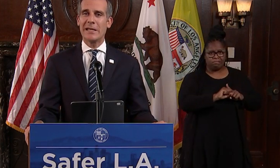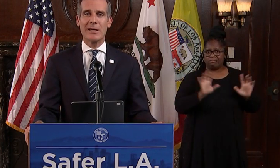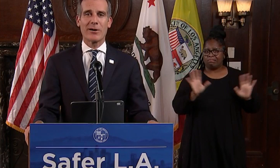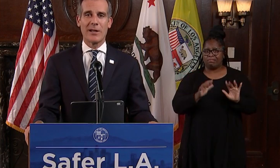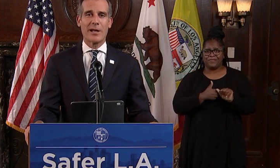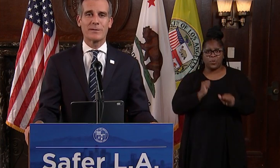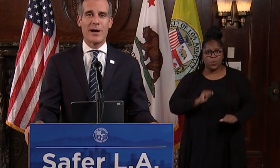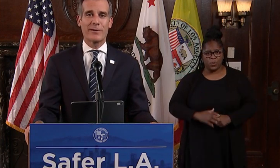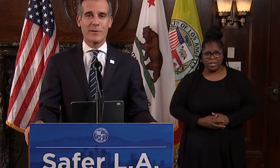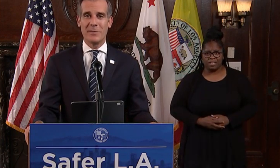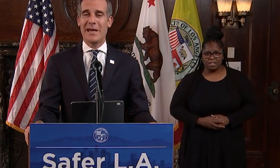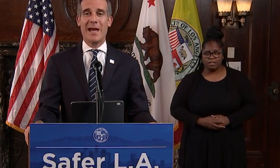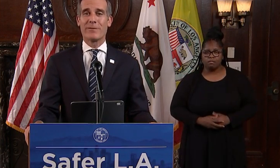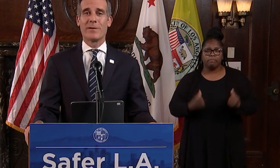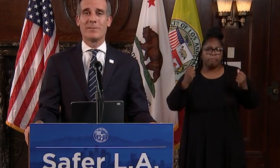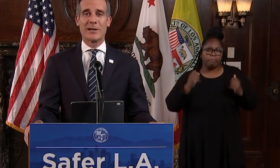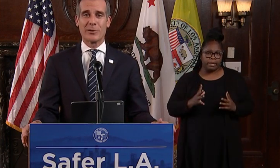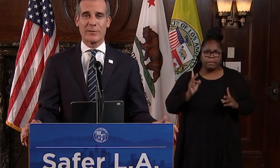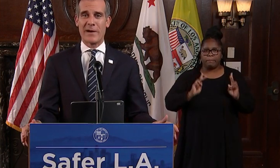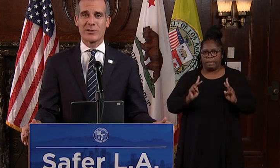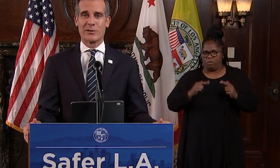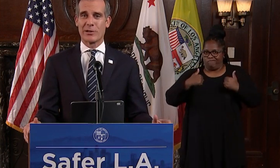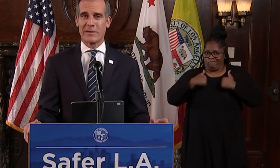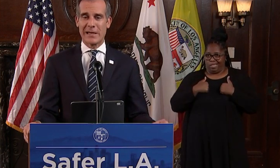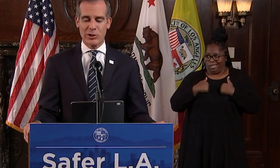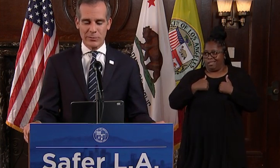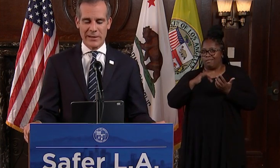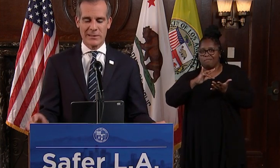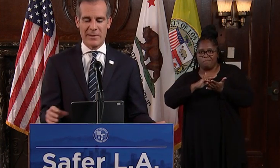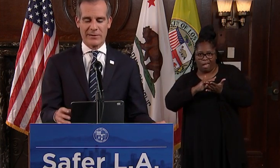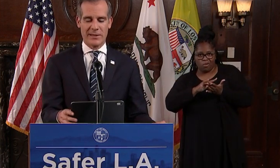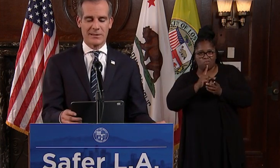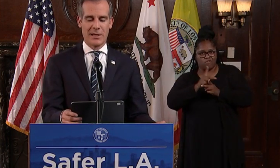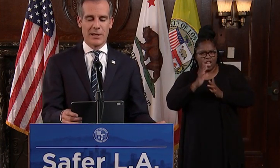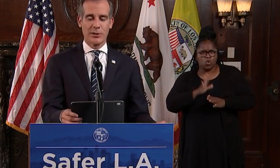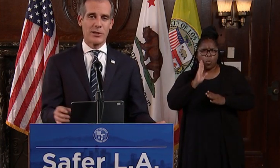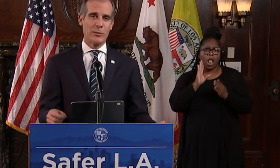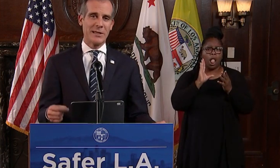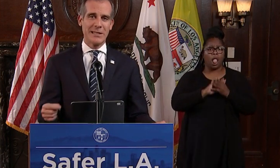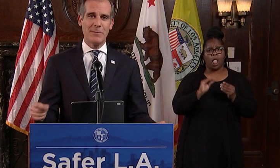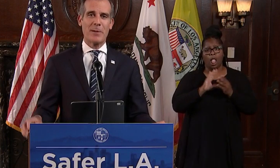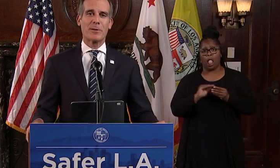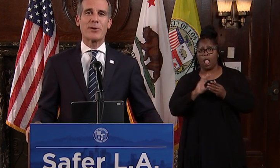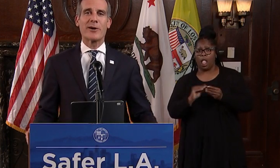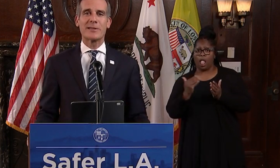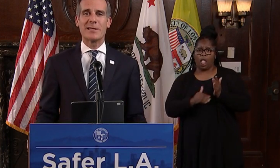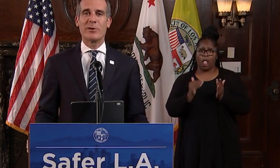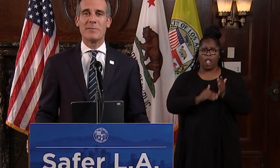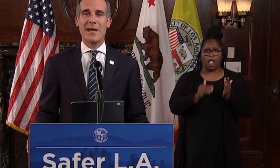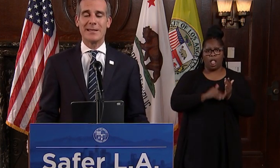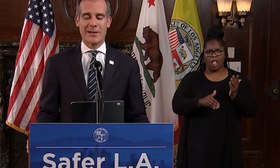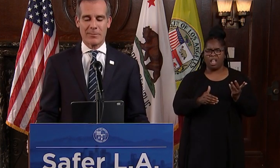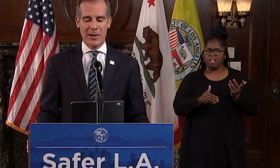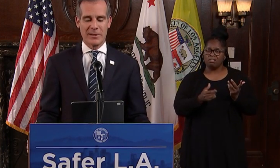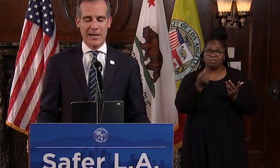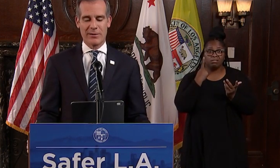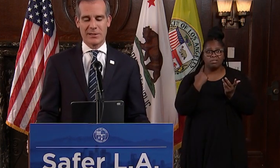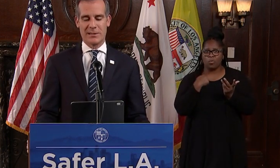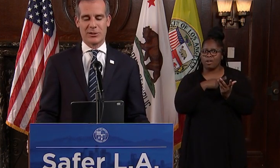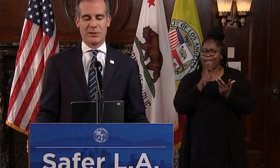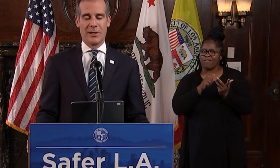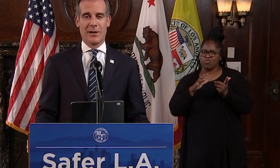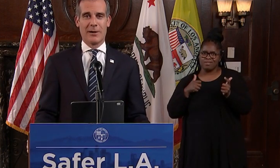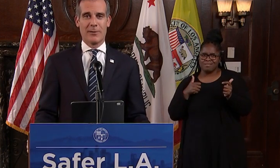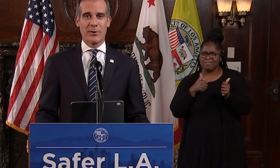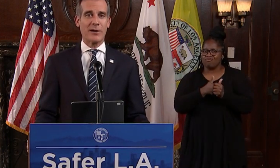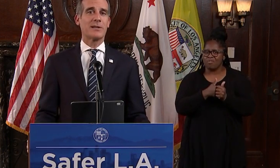You're going to hear a lot of talk from me and from medical professionals over the next two months about this so that we can keep up the progress that we've made in our public health